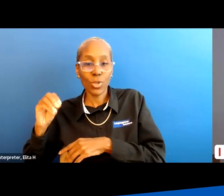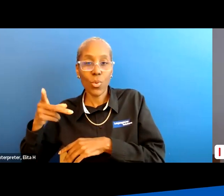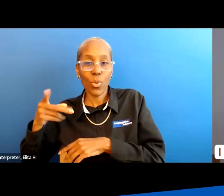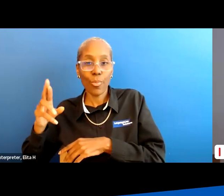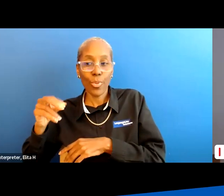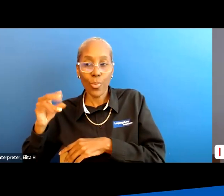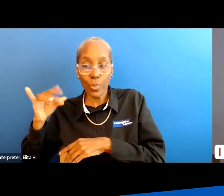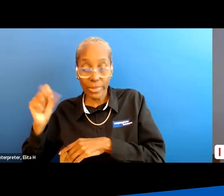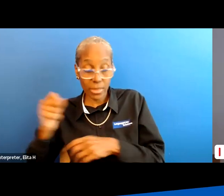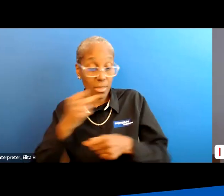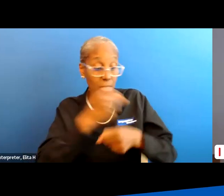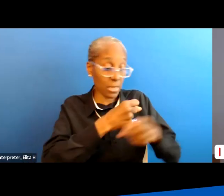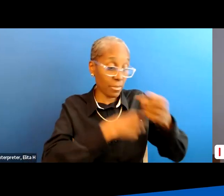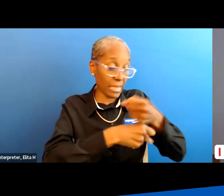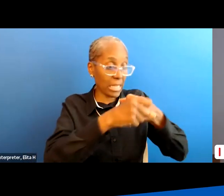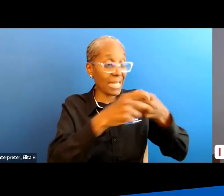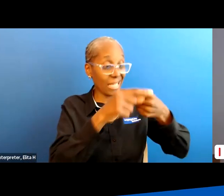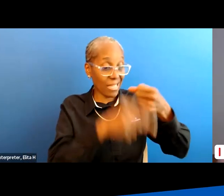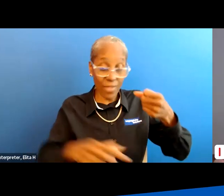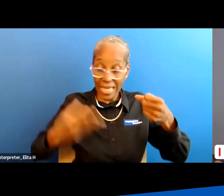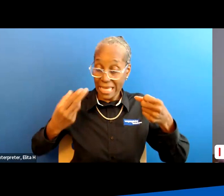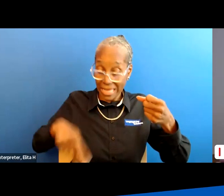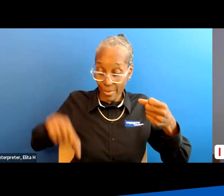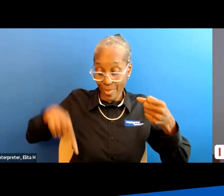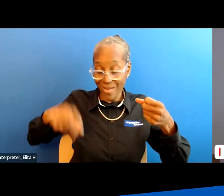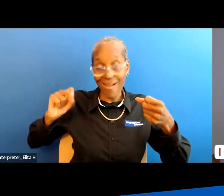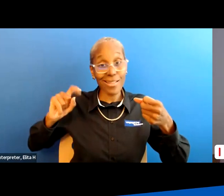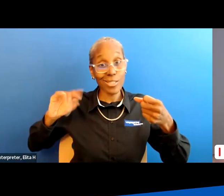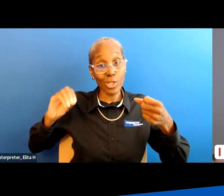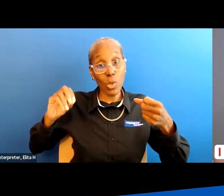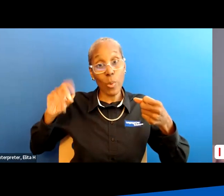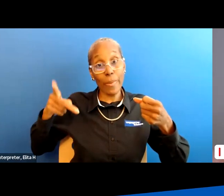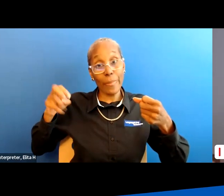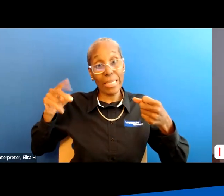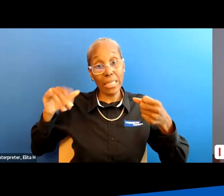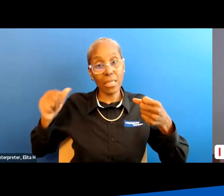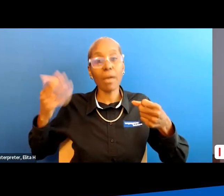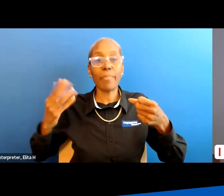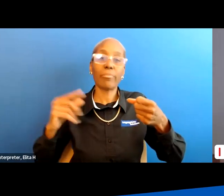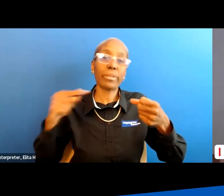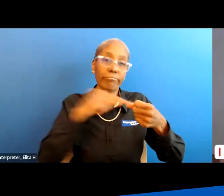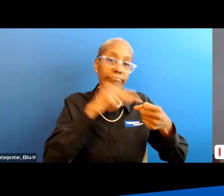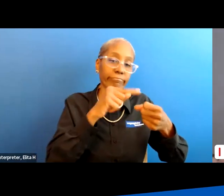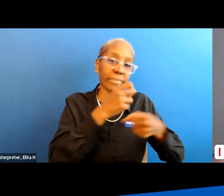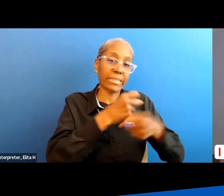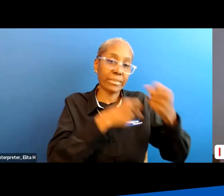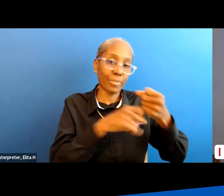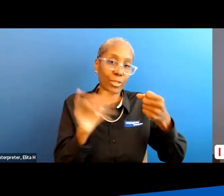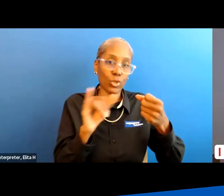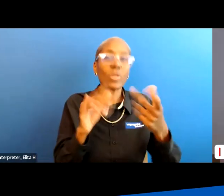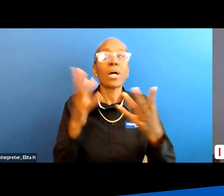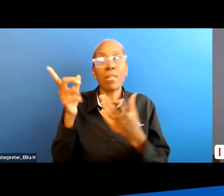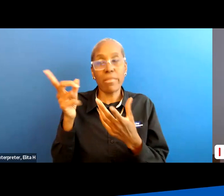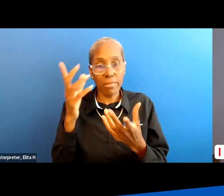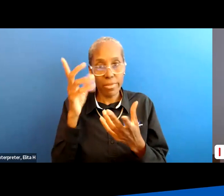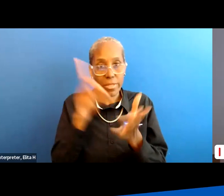to make sure if you have osteopenia in your hips you it's very likely you might have it also in your spine and they would want